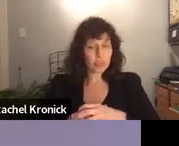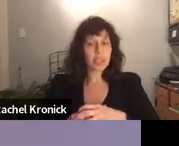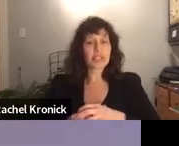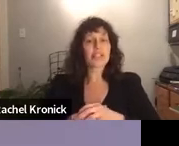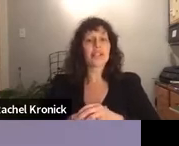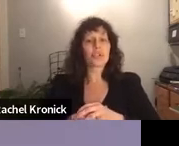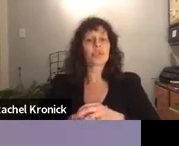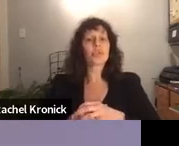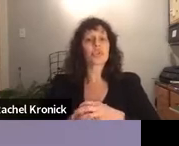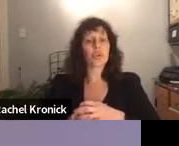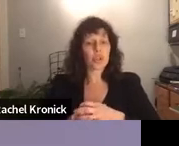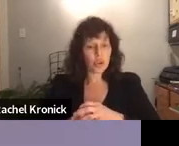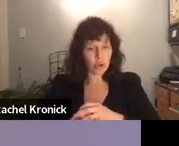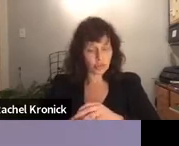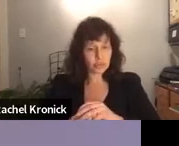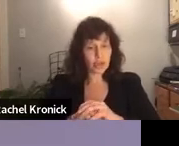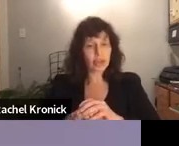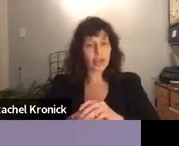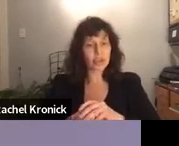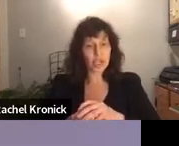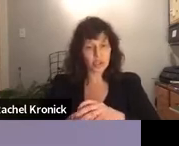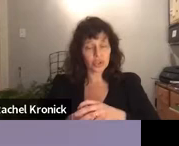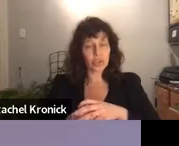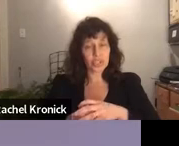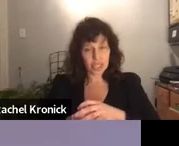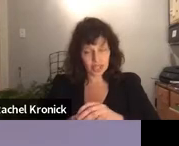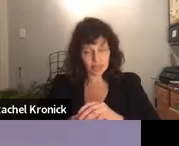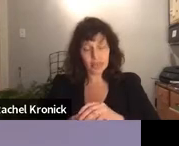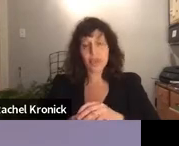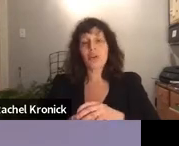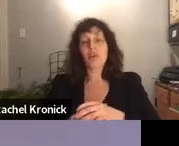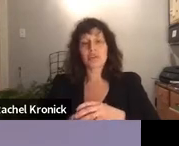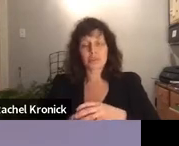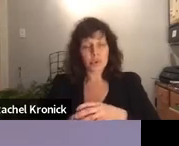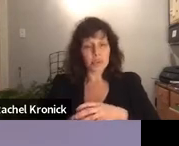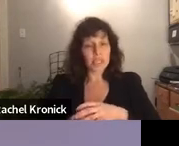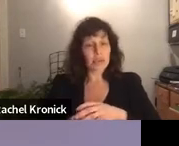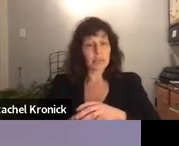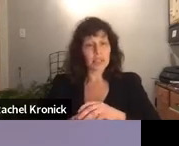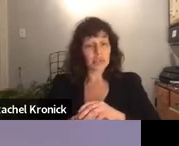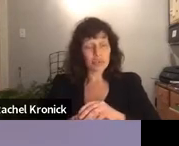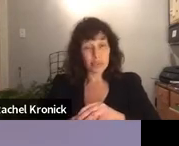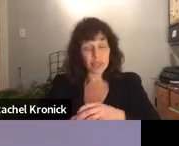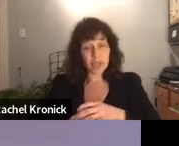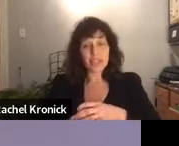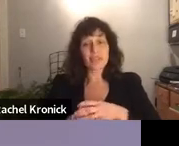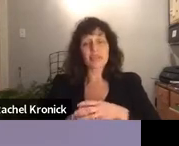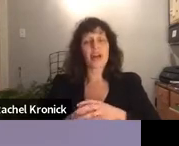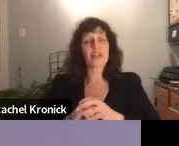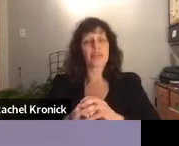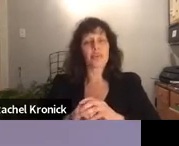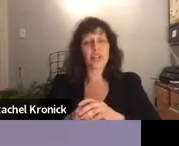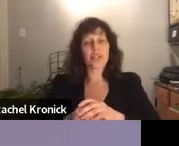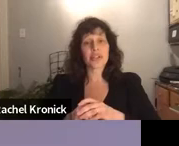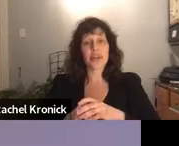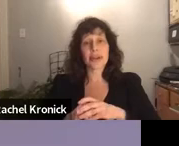community because the teachers were so alarmed by their changed state. One of the boys became extremely aggressive. The